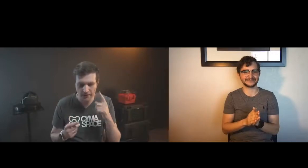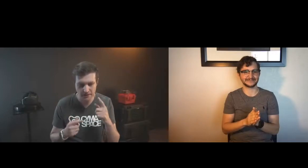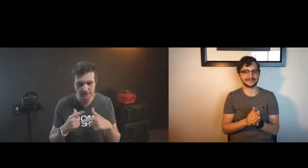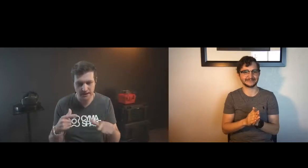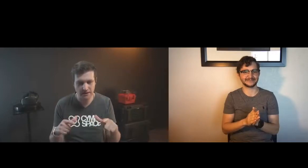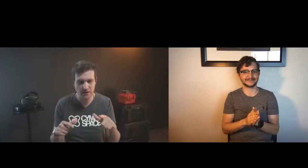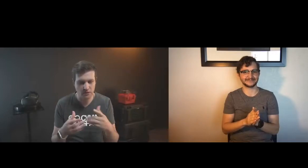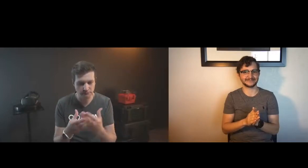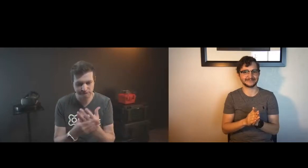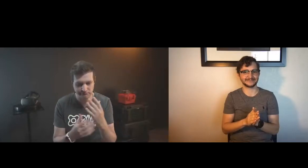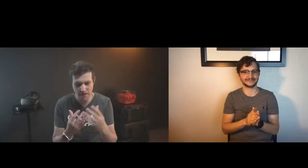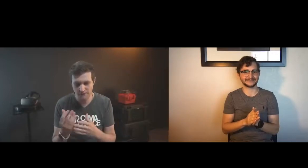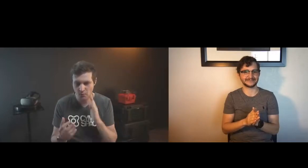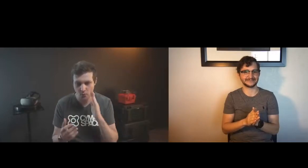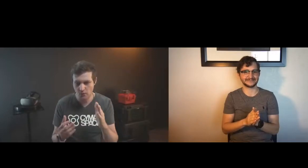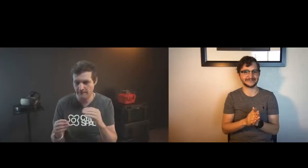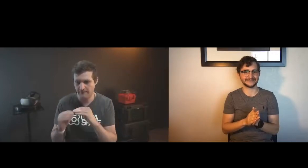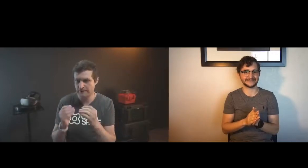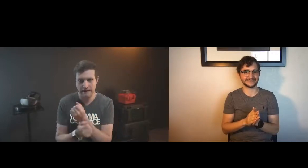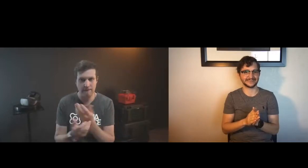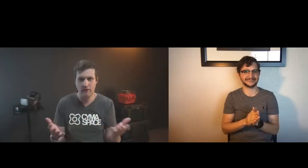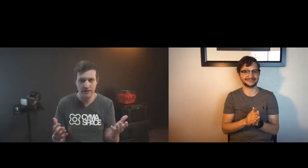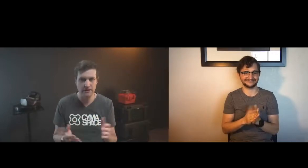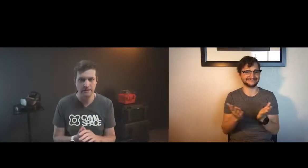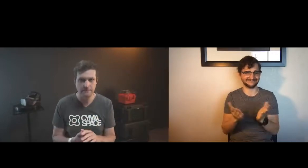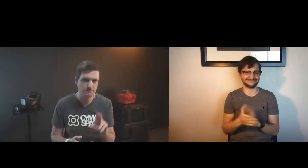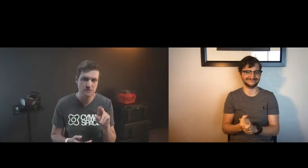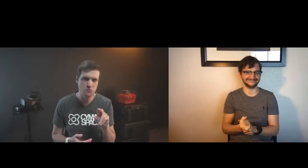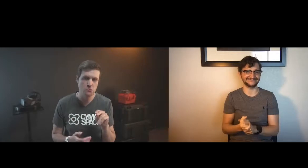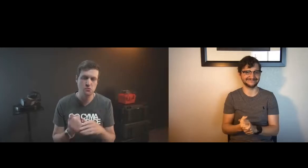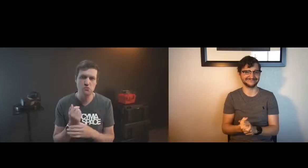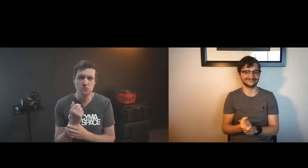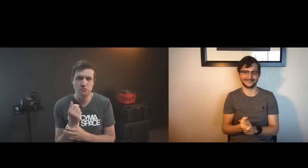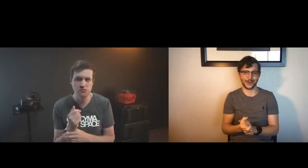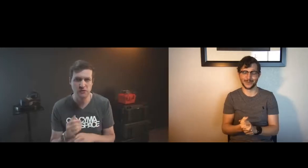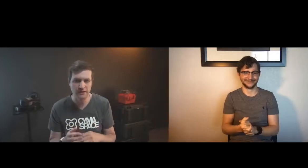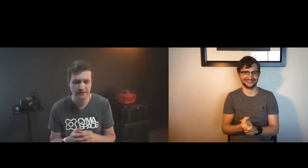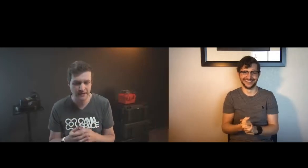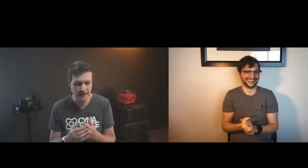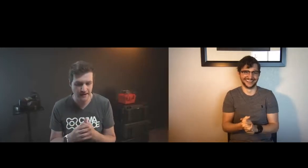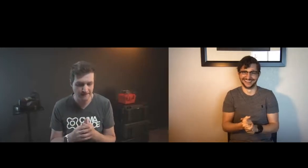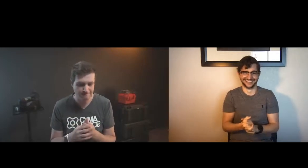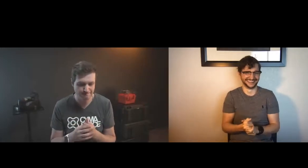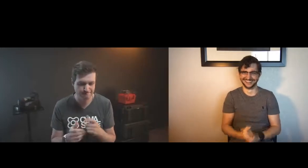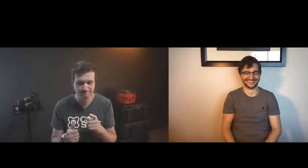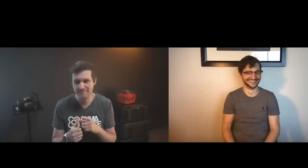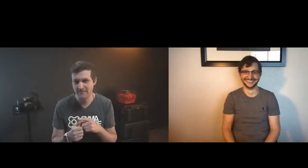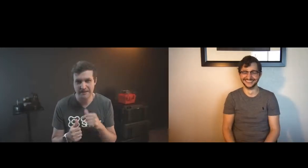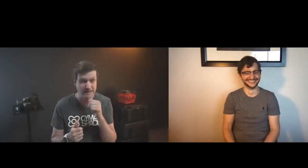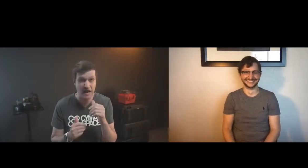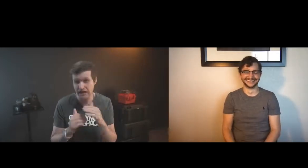it's funny because many people think that sign language gloves would fix everything but that's not the case